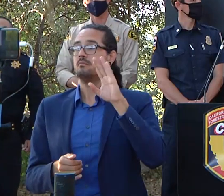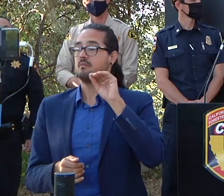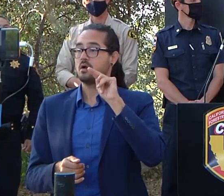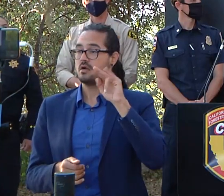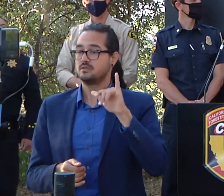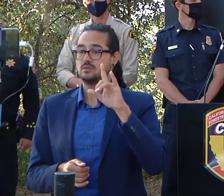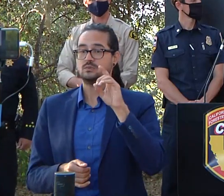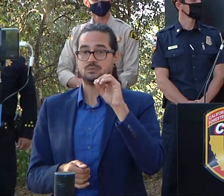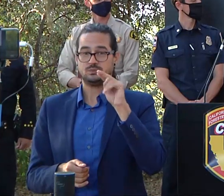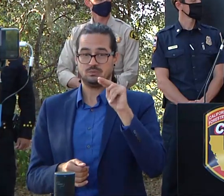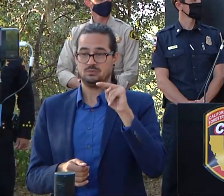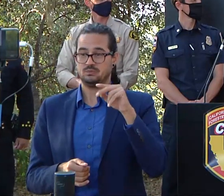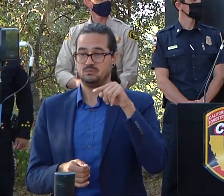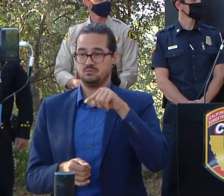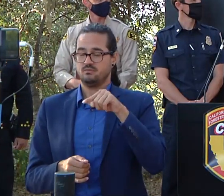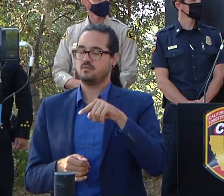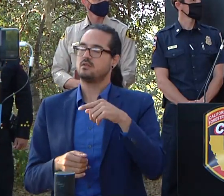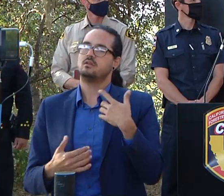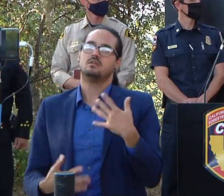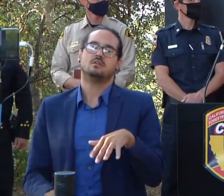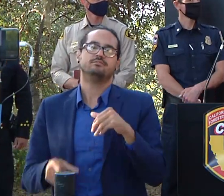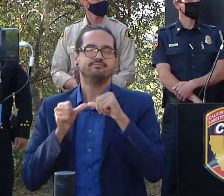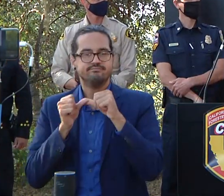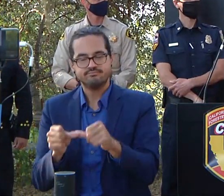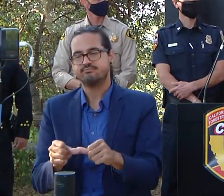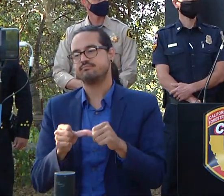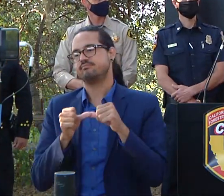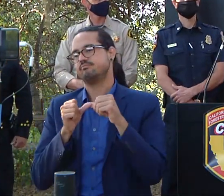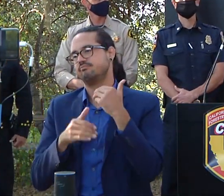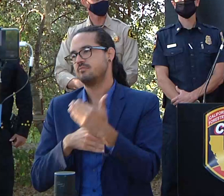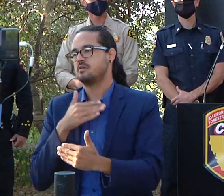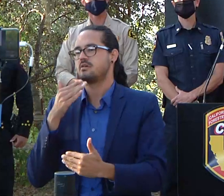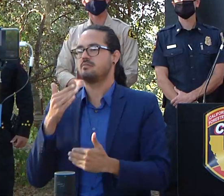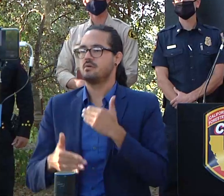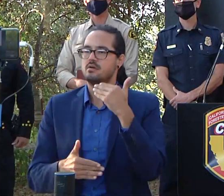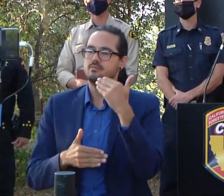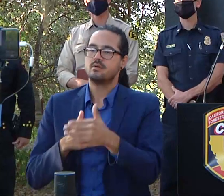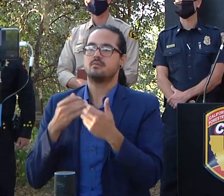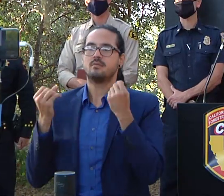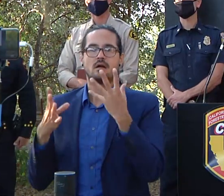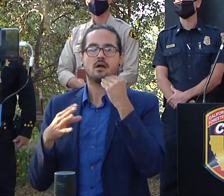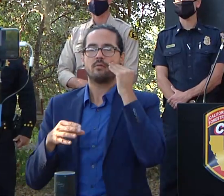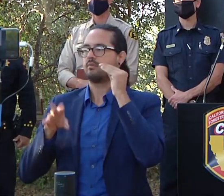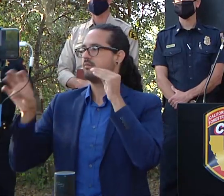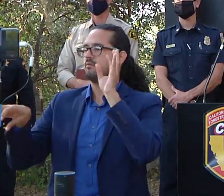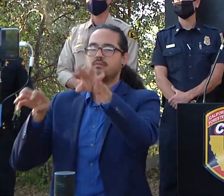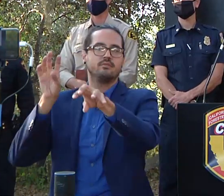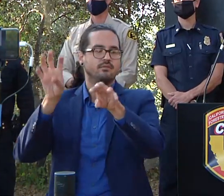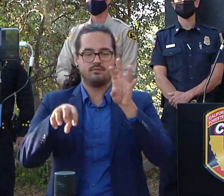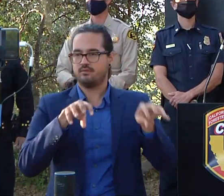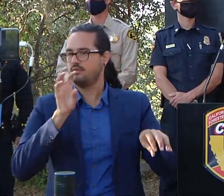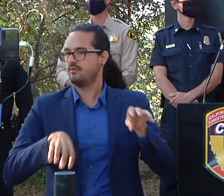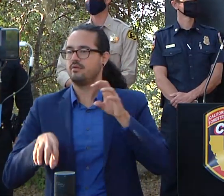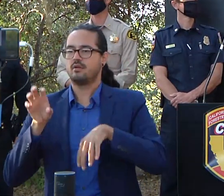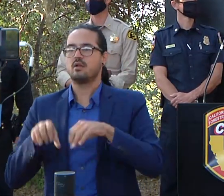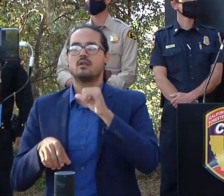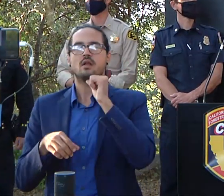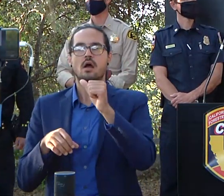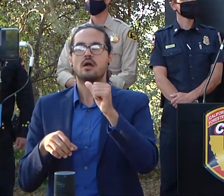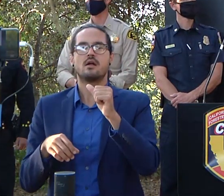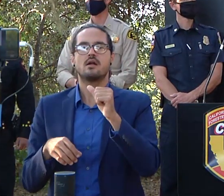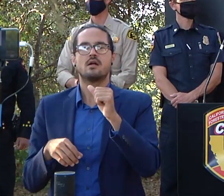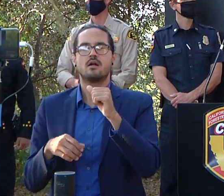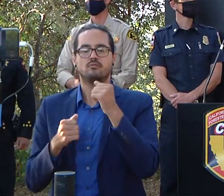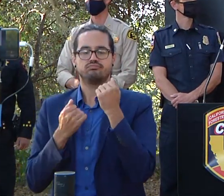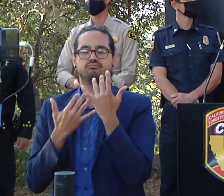process because of all the different homes scattered throughout all the areas where it burned and it wasn't a very continuous burn line